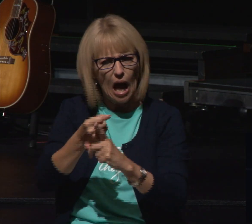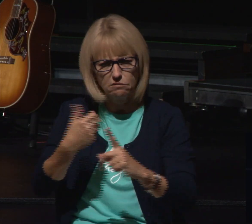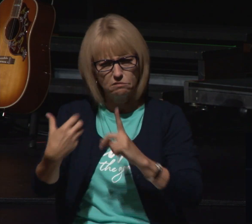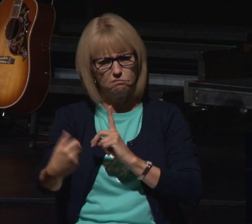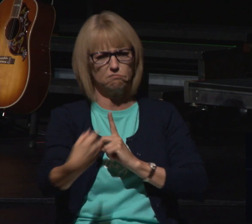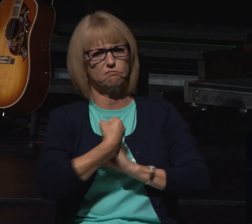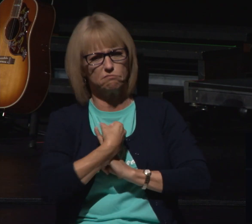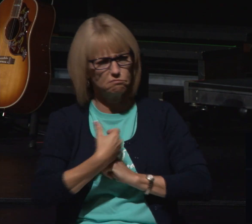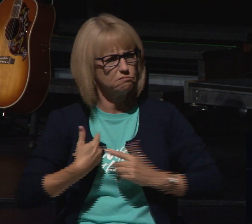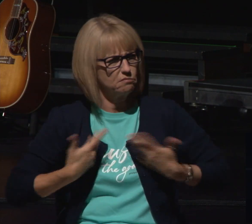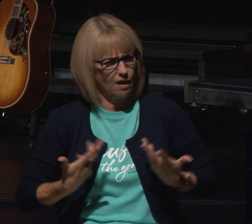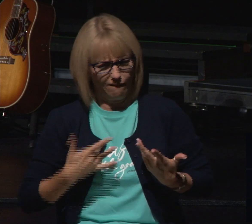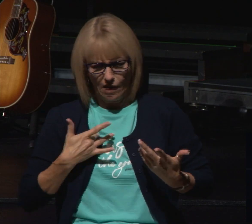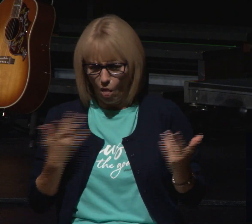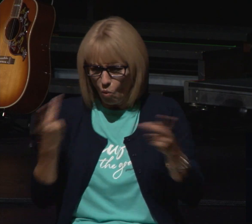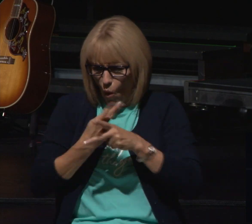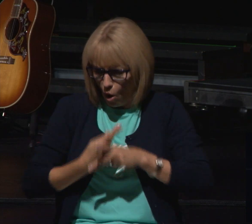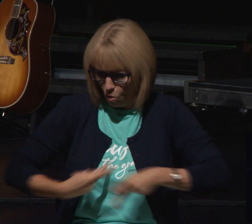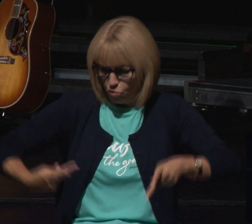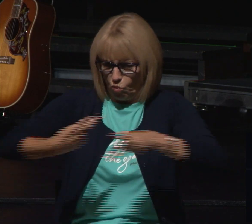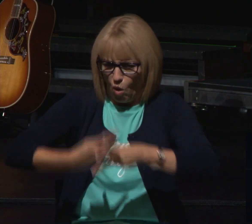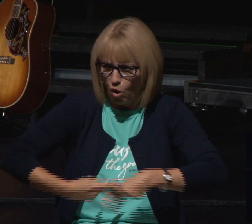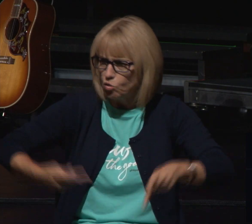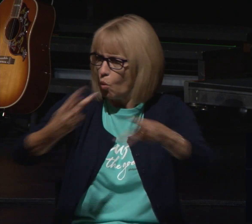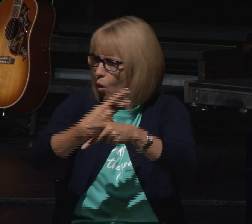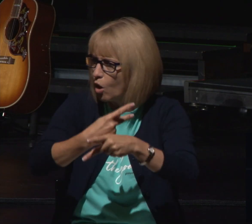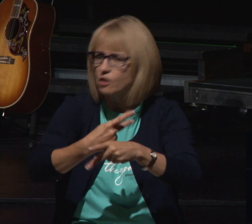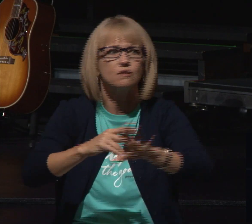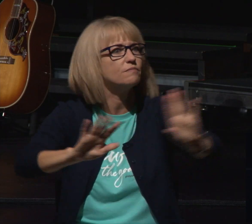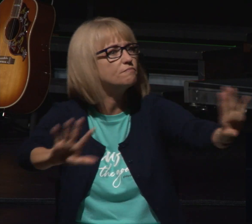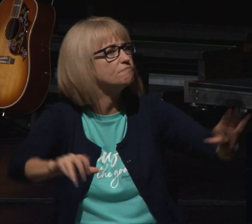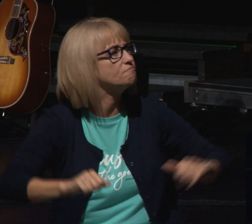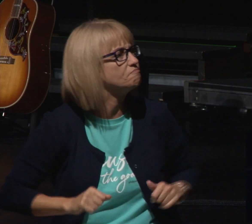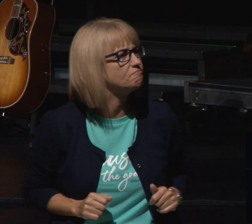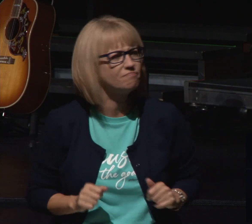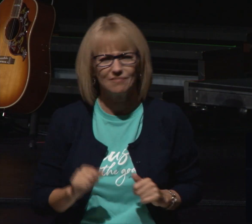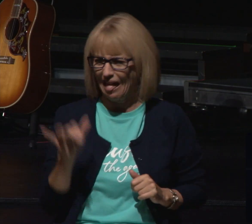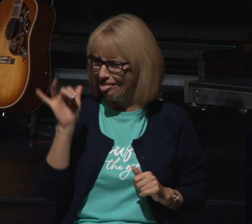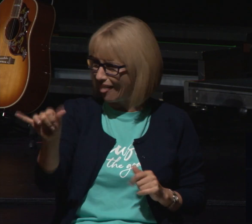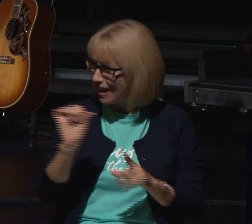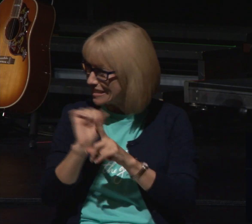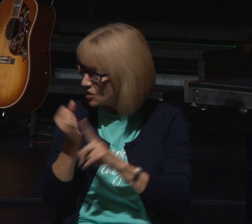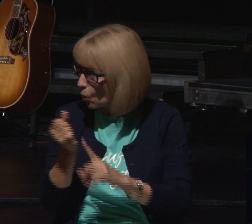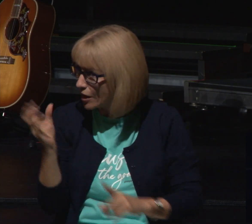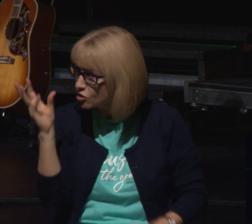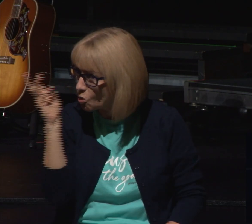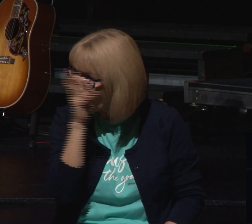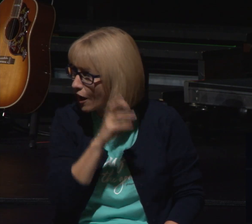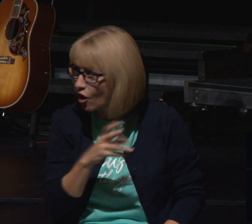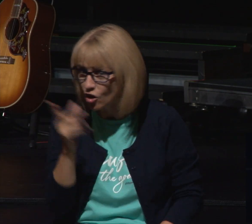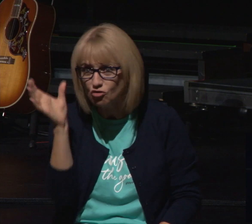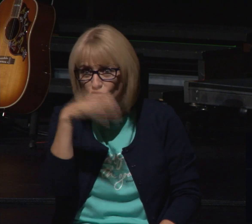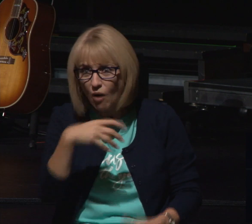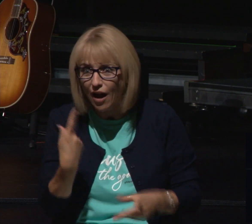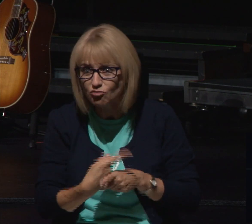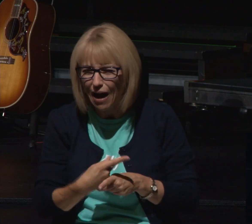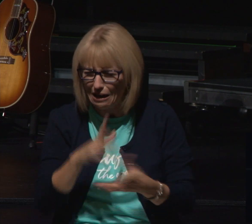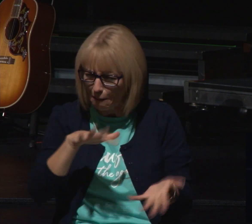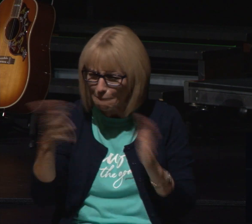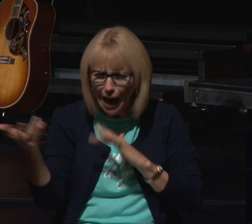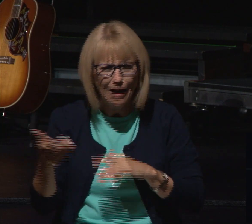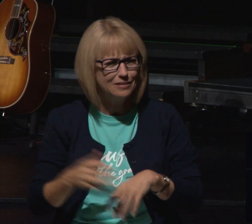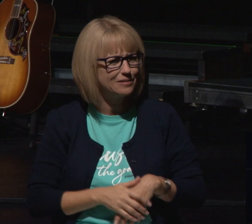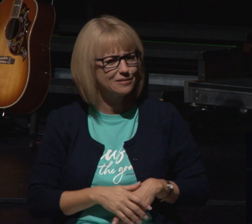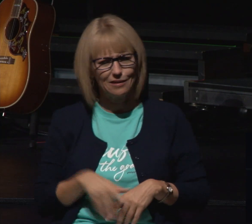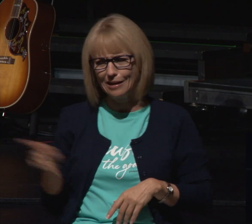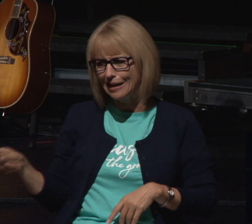growing and growing and growing and so you have this this weird situation going on dysfunctional family it's a total mess in so many ways